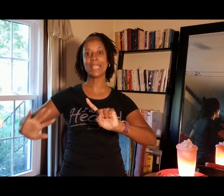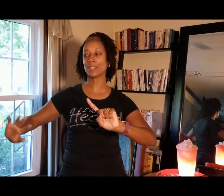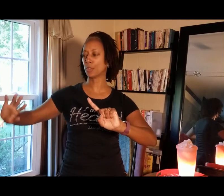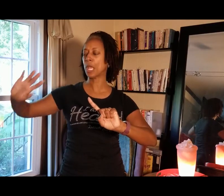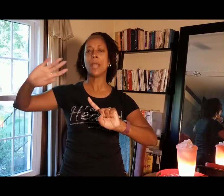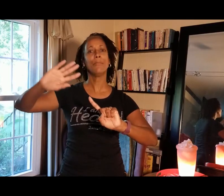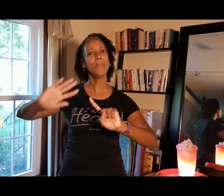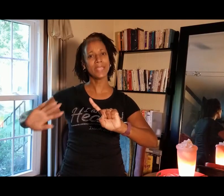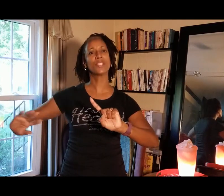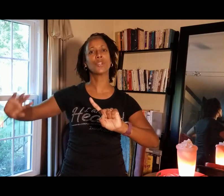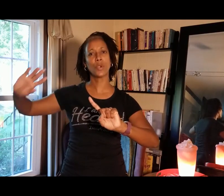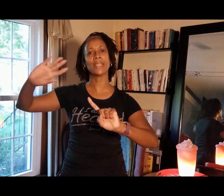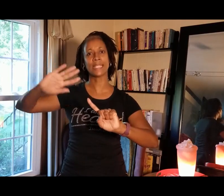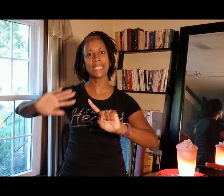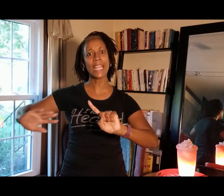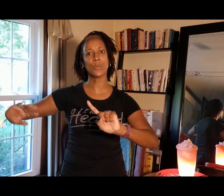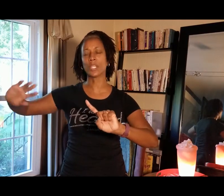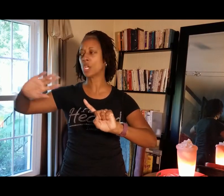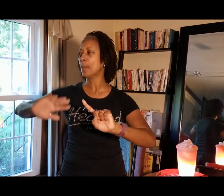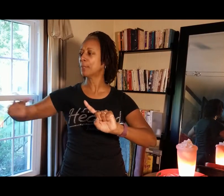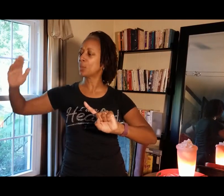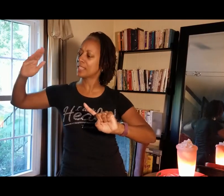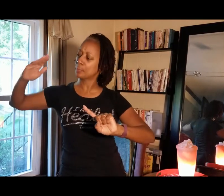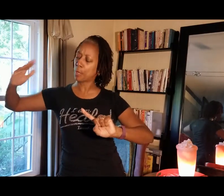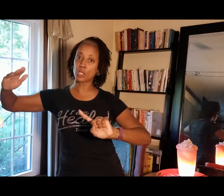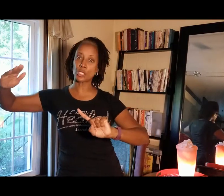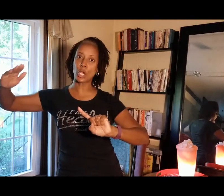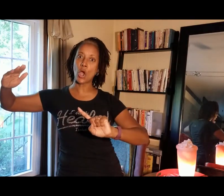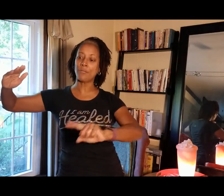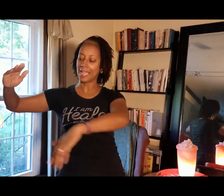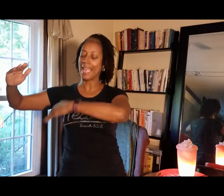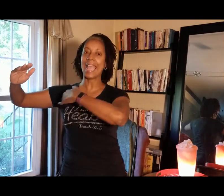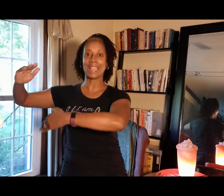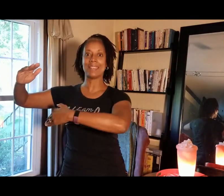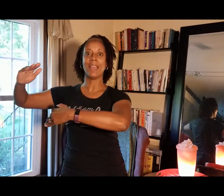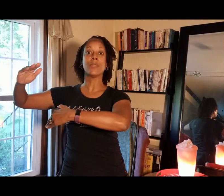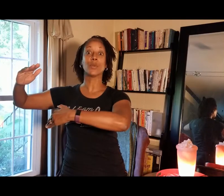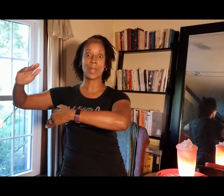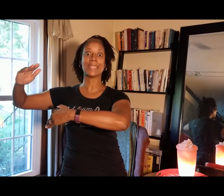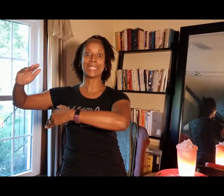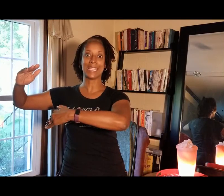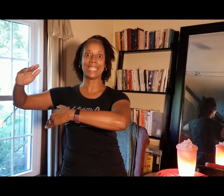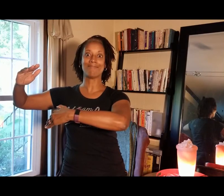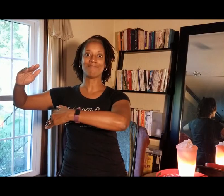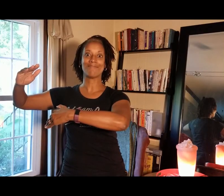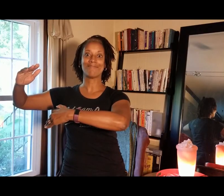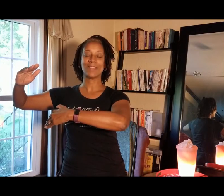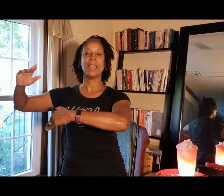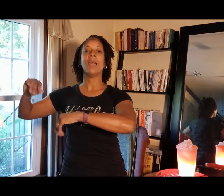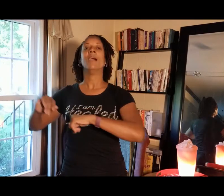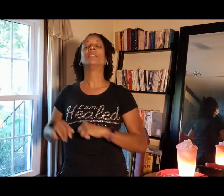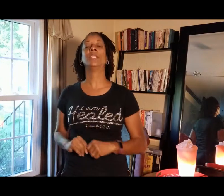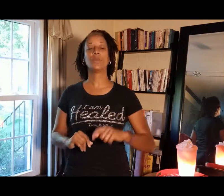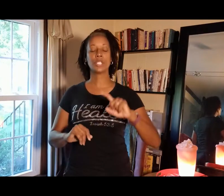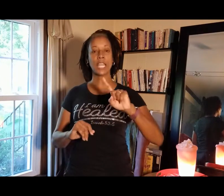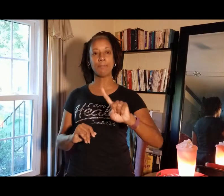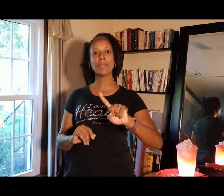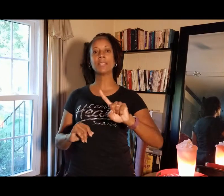desert makes a great sandwich between the Persian Gulf and the red sea. So Cyprus,